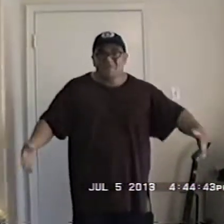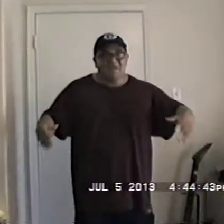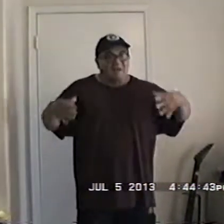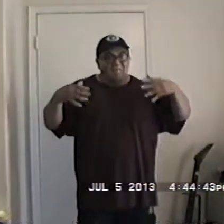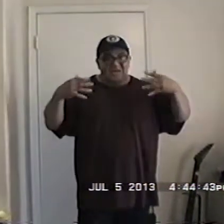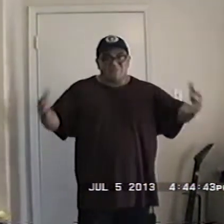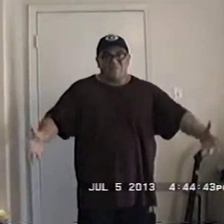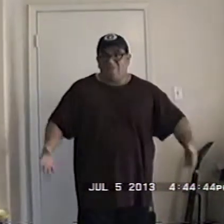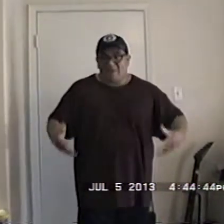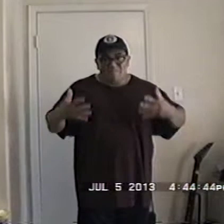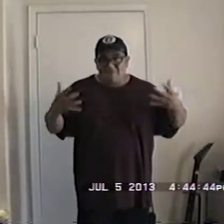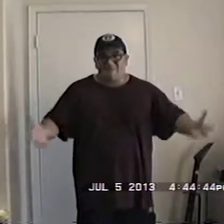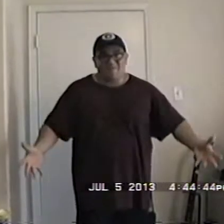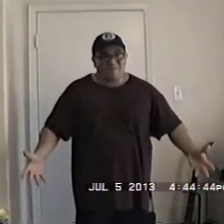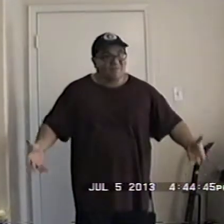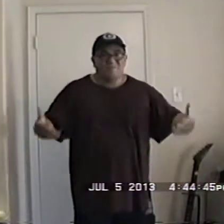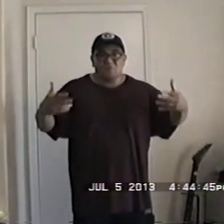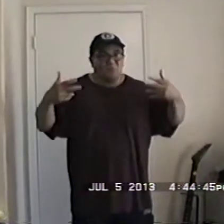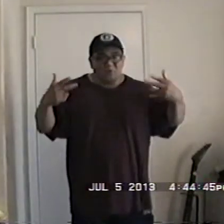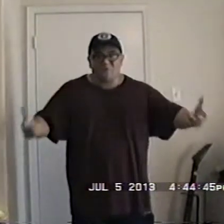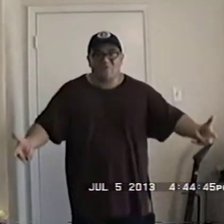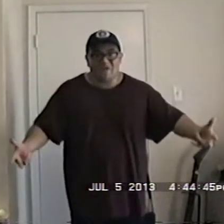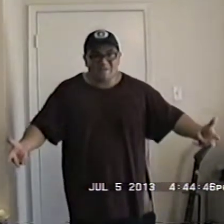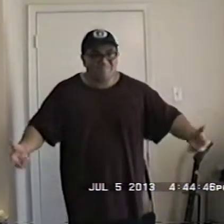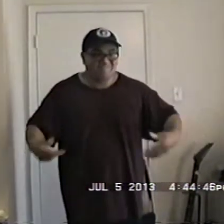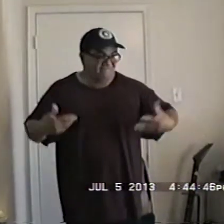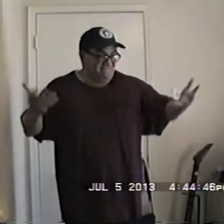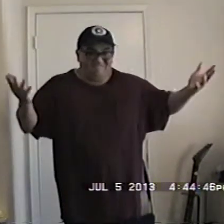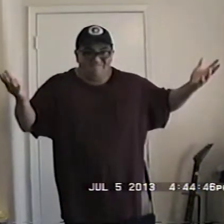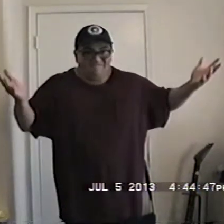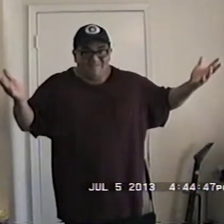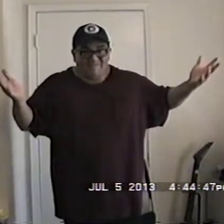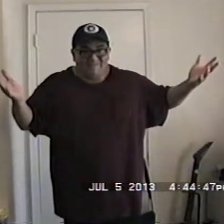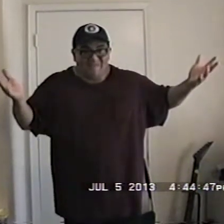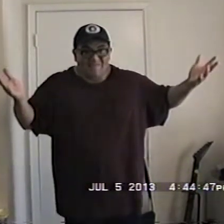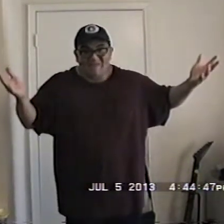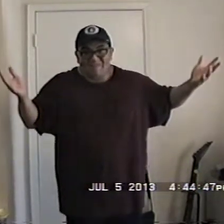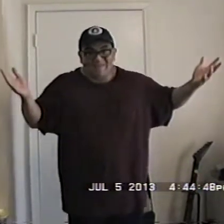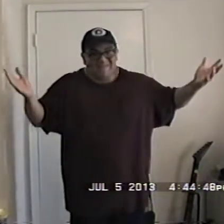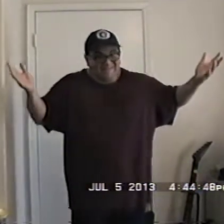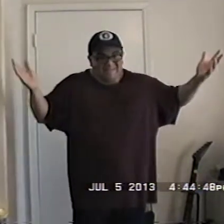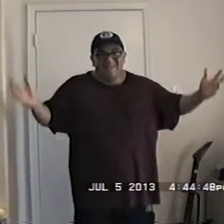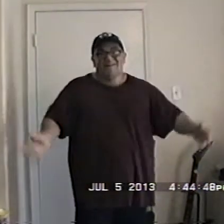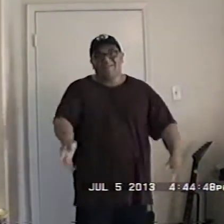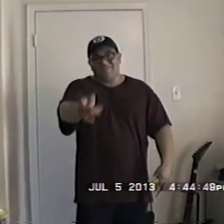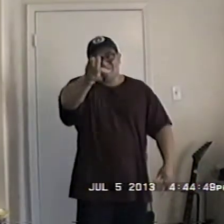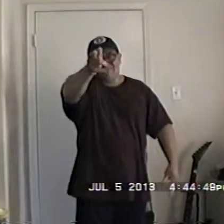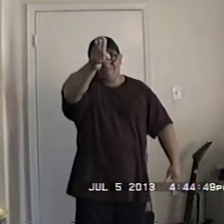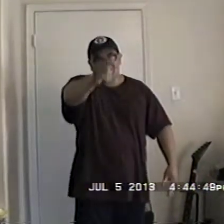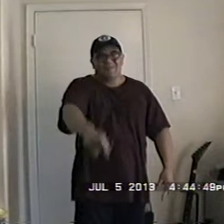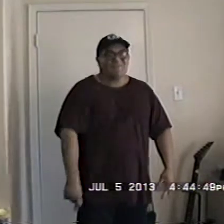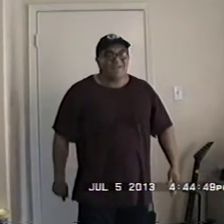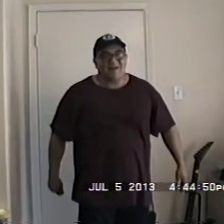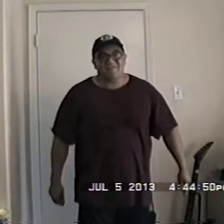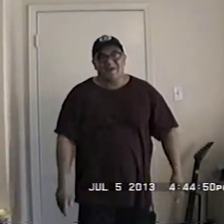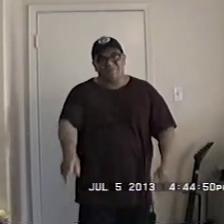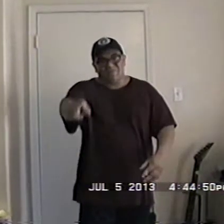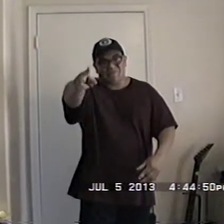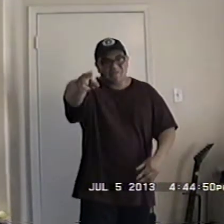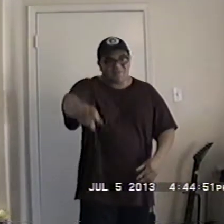make yourself that big favor you won't regret it like me so there you have it I'll see you later